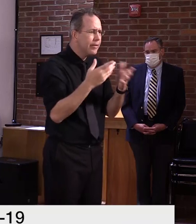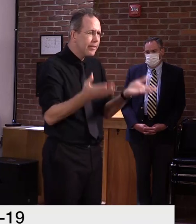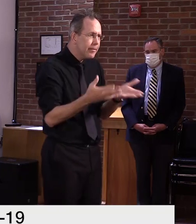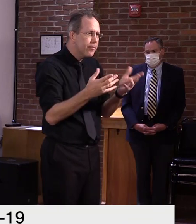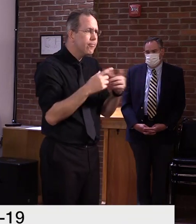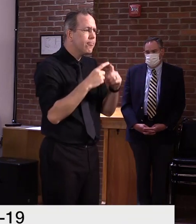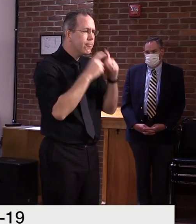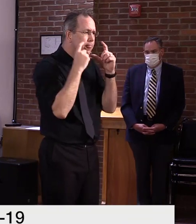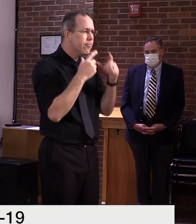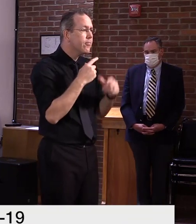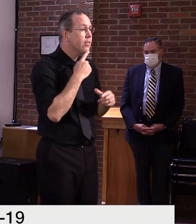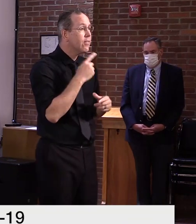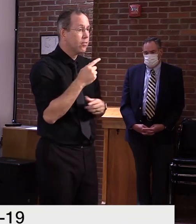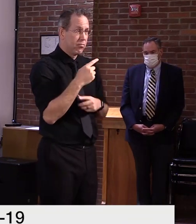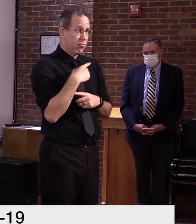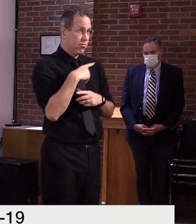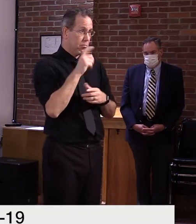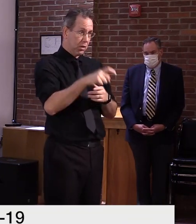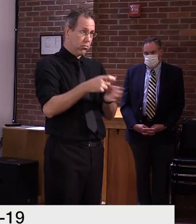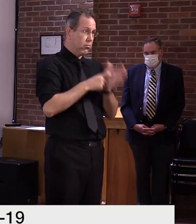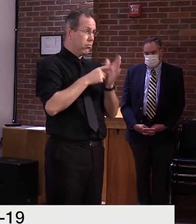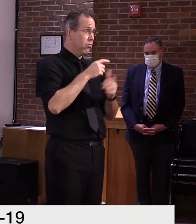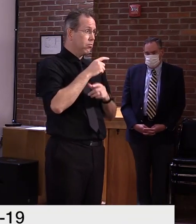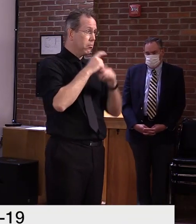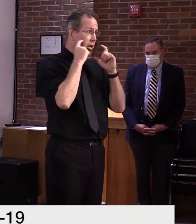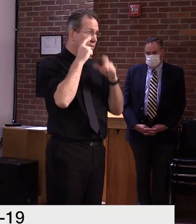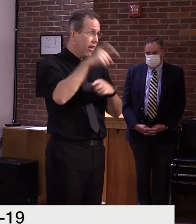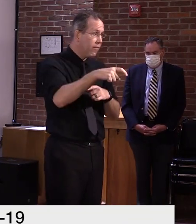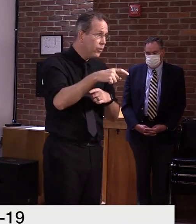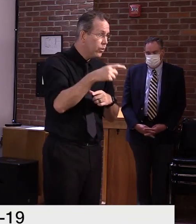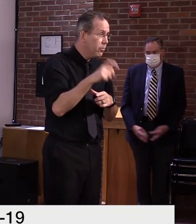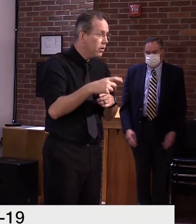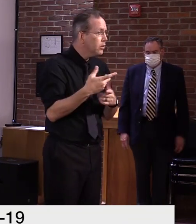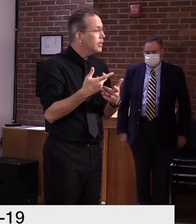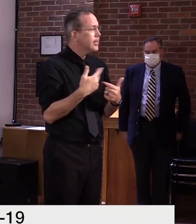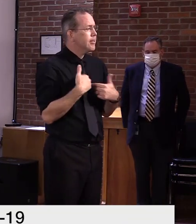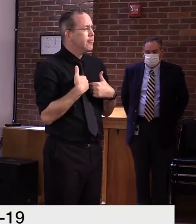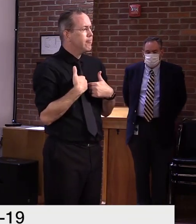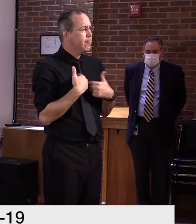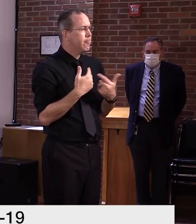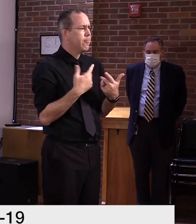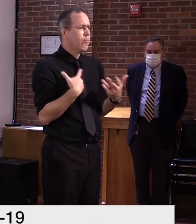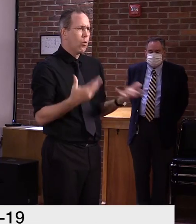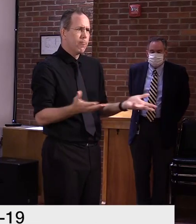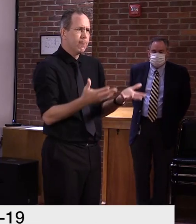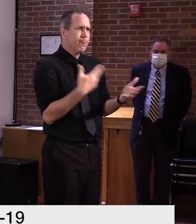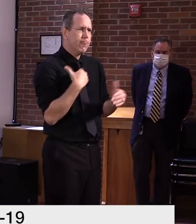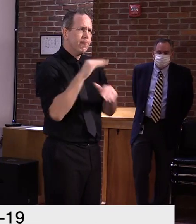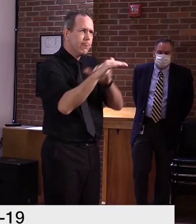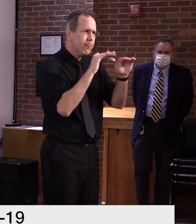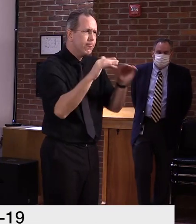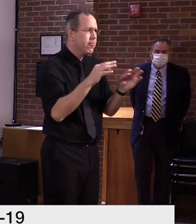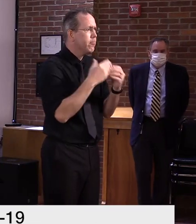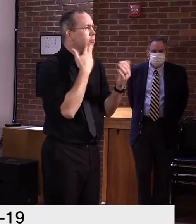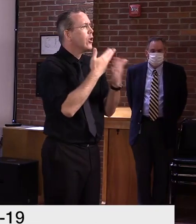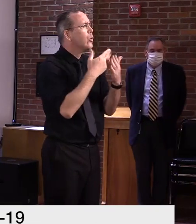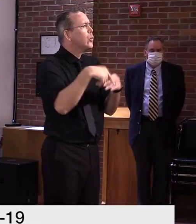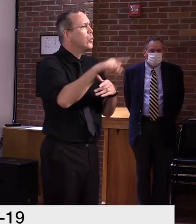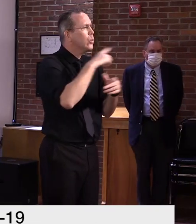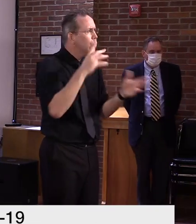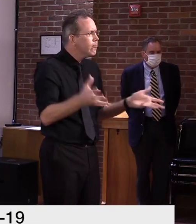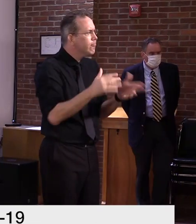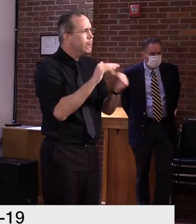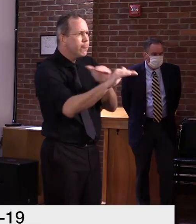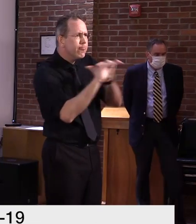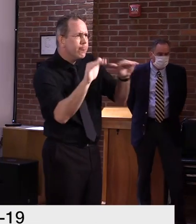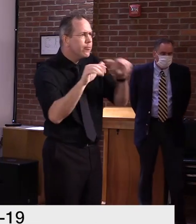really, really well in Vermont, uh, something to be proud of. Uh, we have, um, a high amount of compliance in a lot of areas.